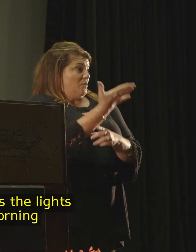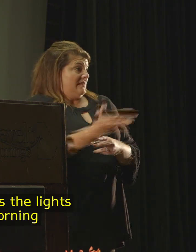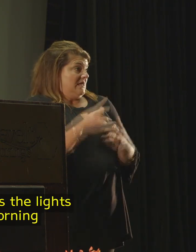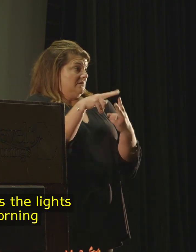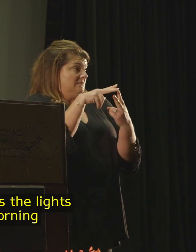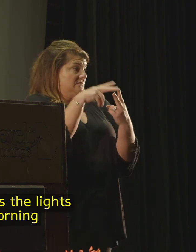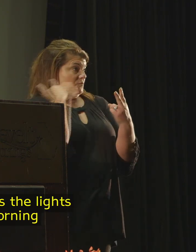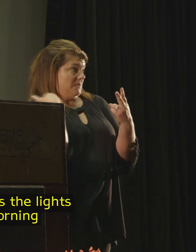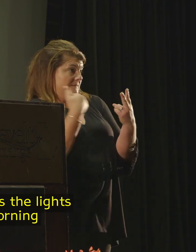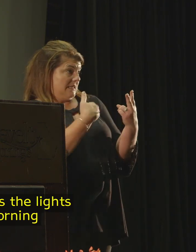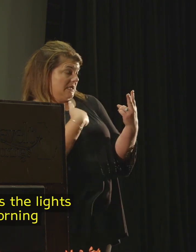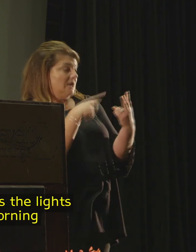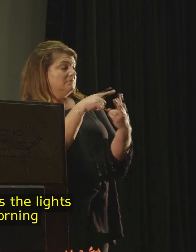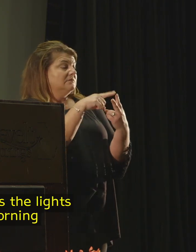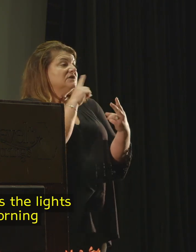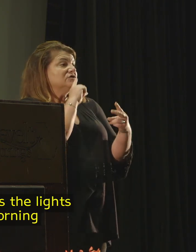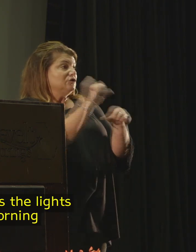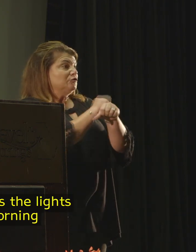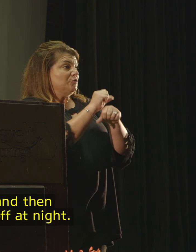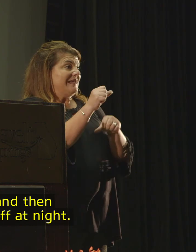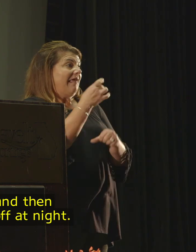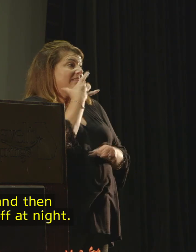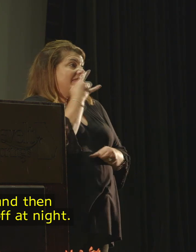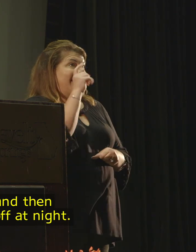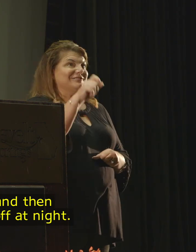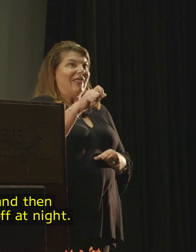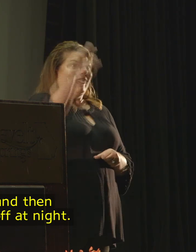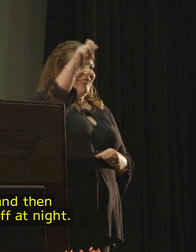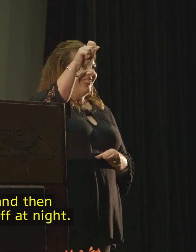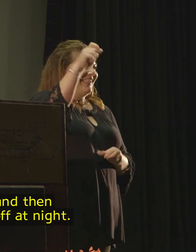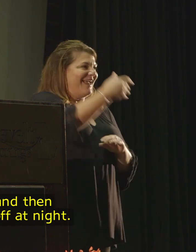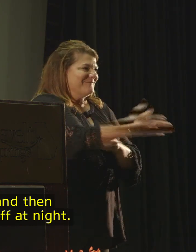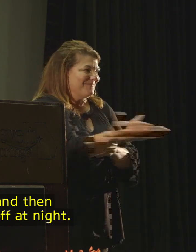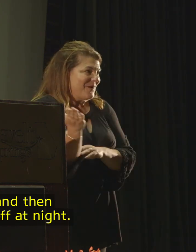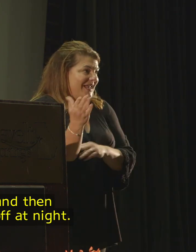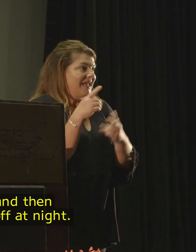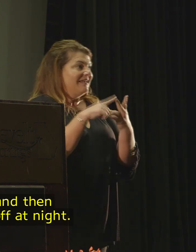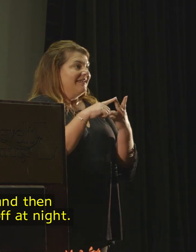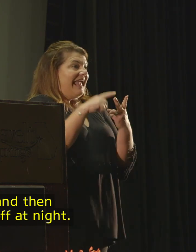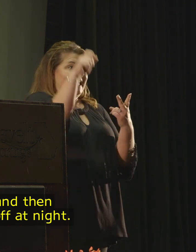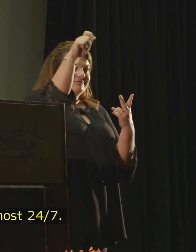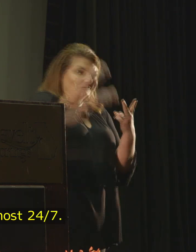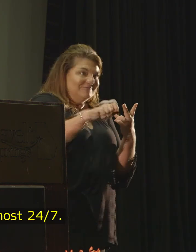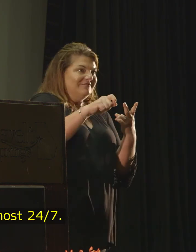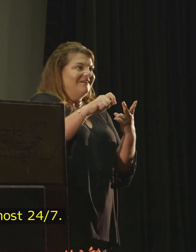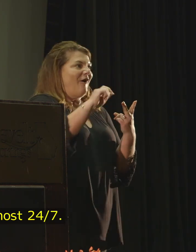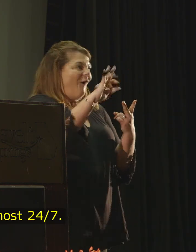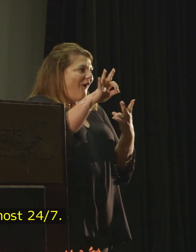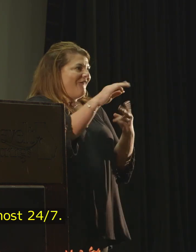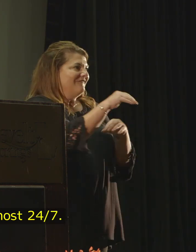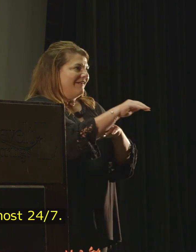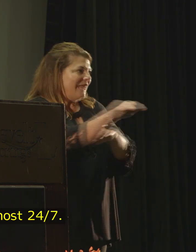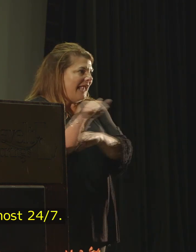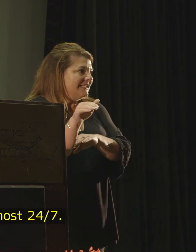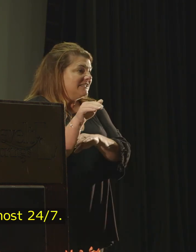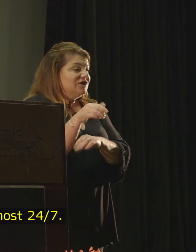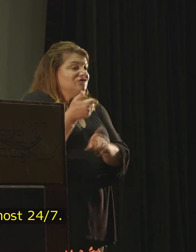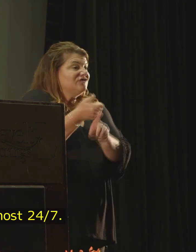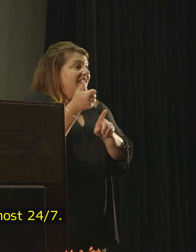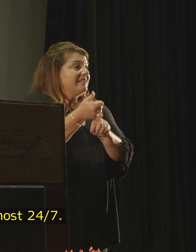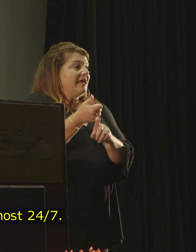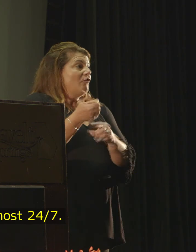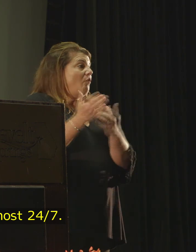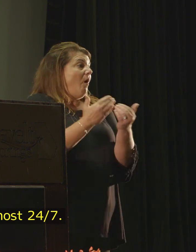She literally turns the lights on in the morning at the office, and then she turns them off at night. She is there almost